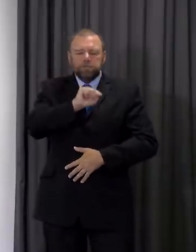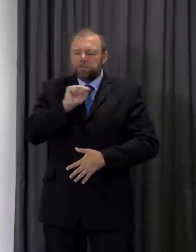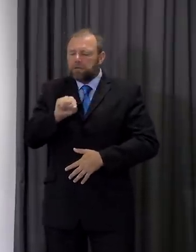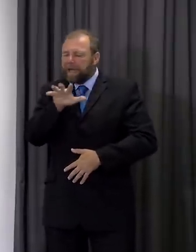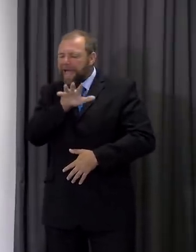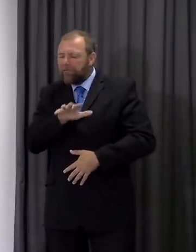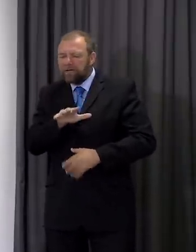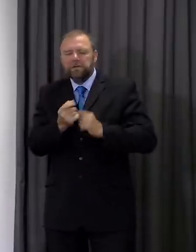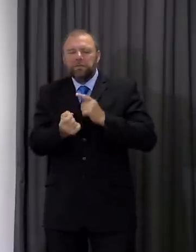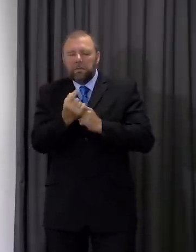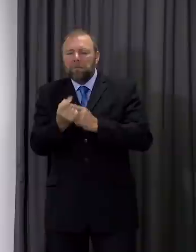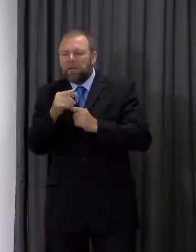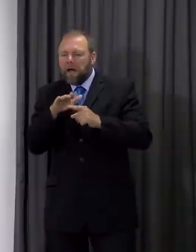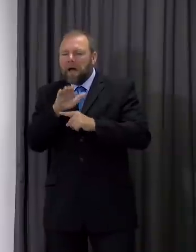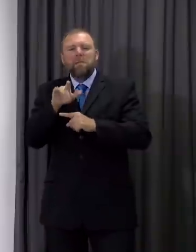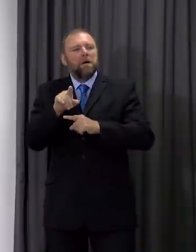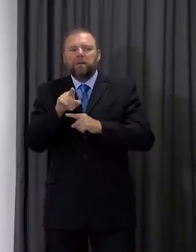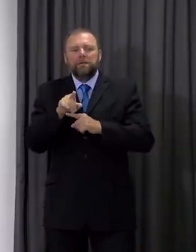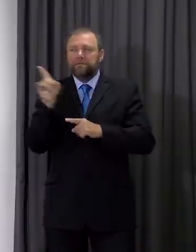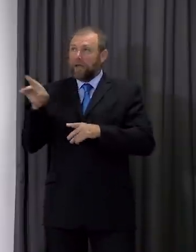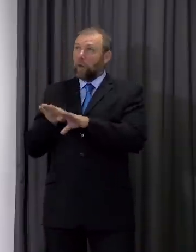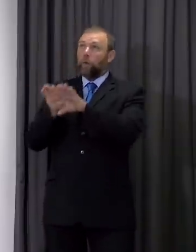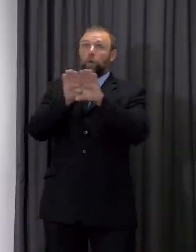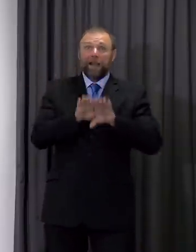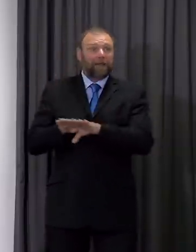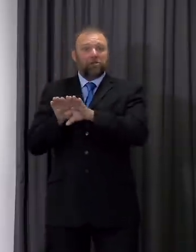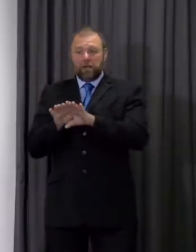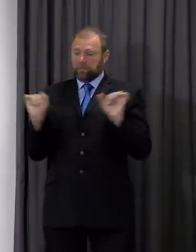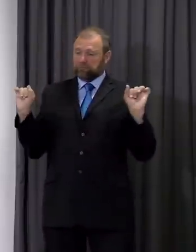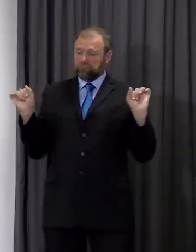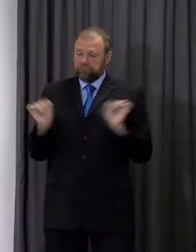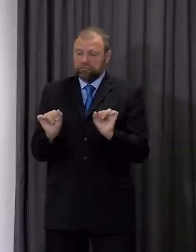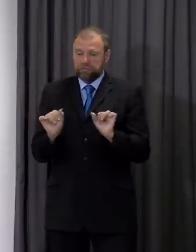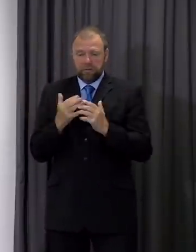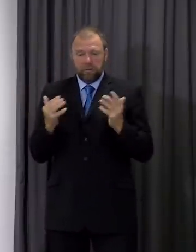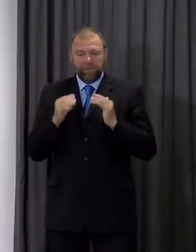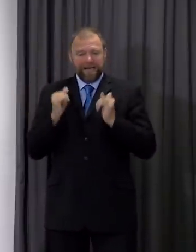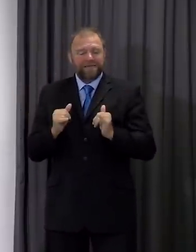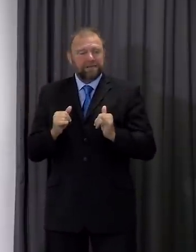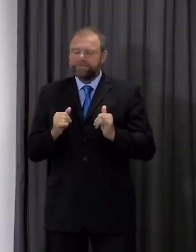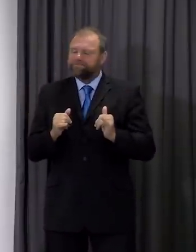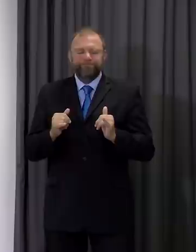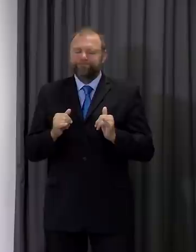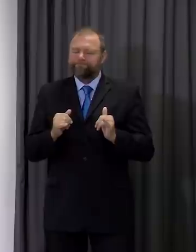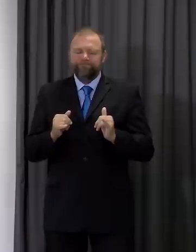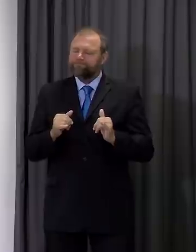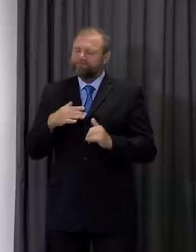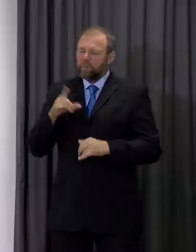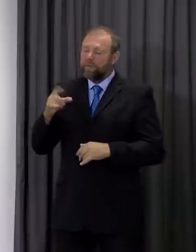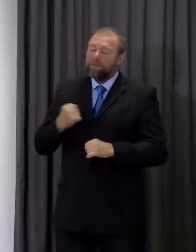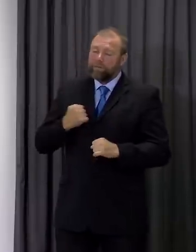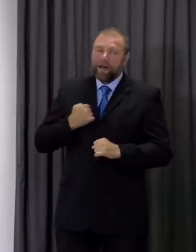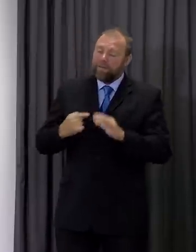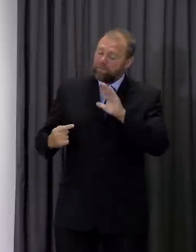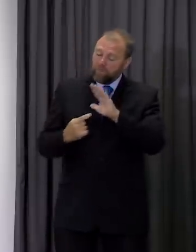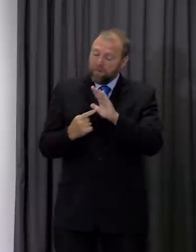Ireland too. And that's my point about needing to make sure that that unilateral choice does not happen again, because